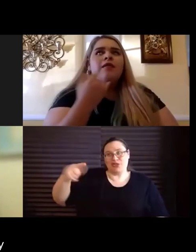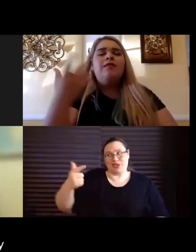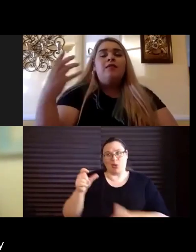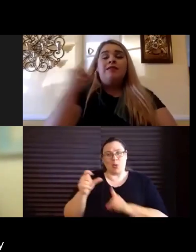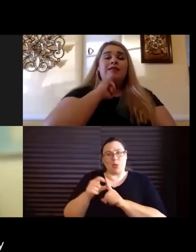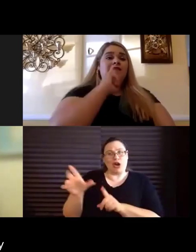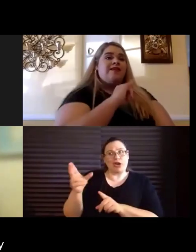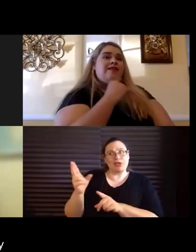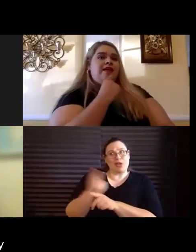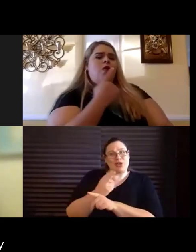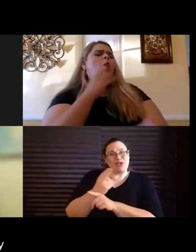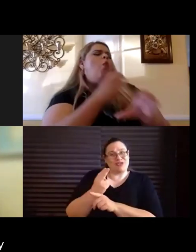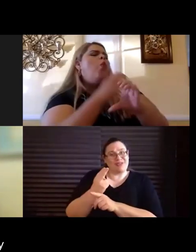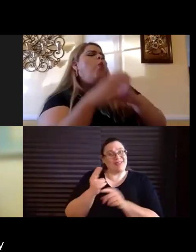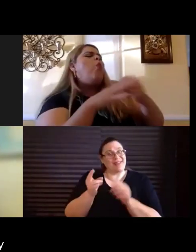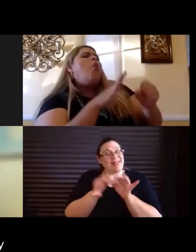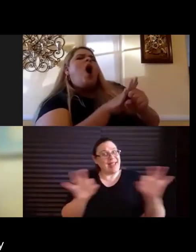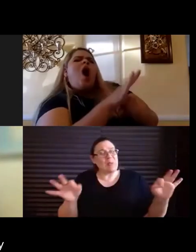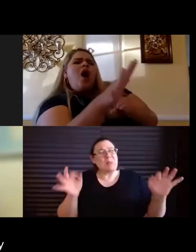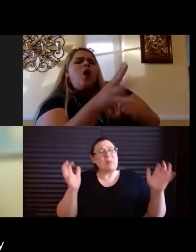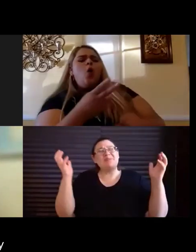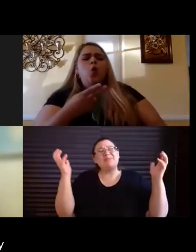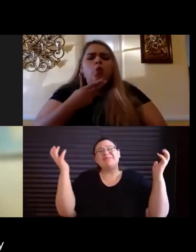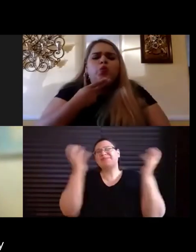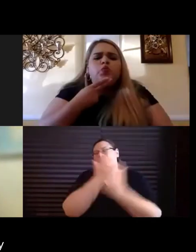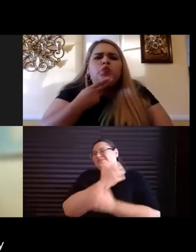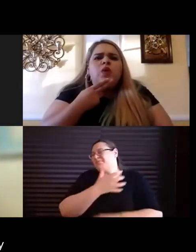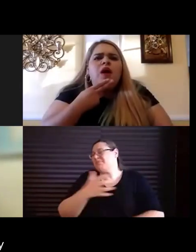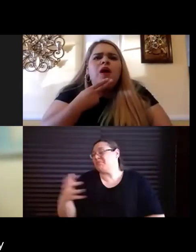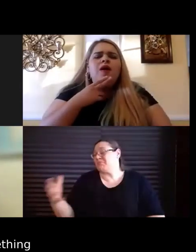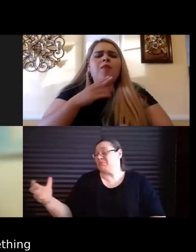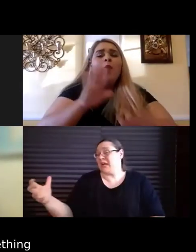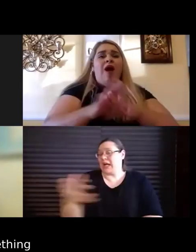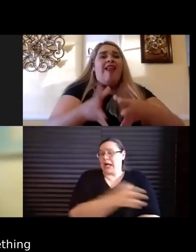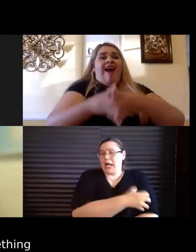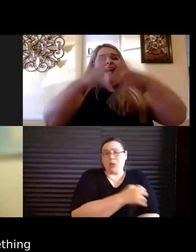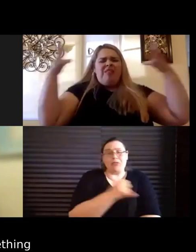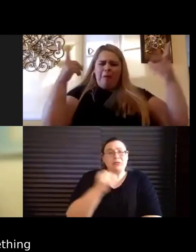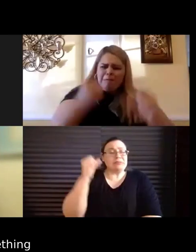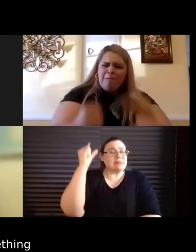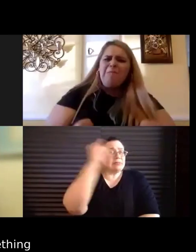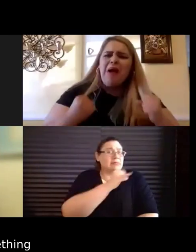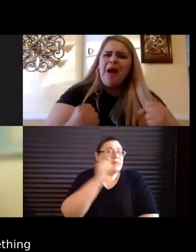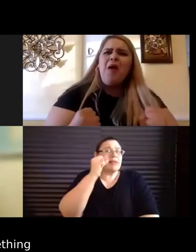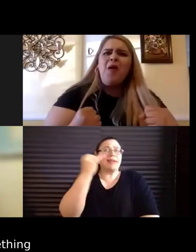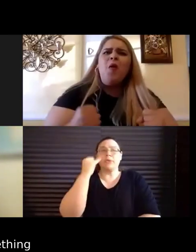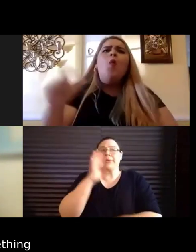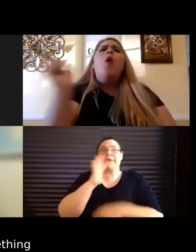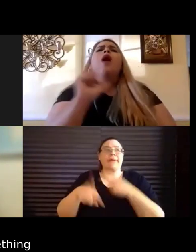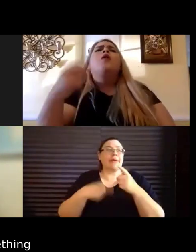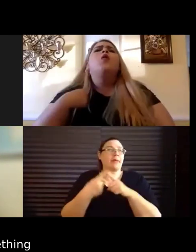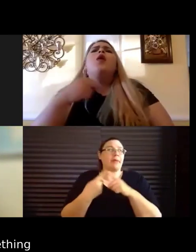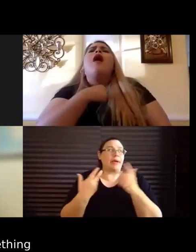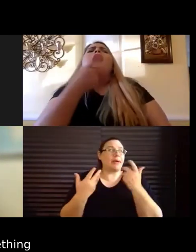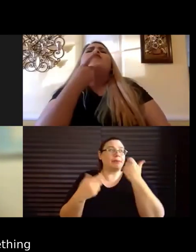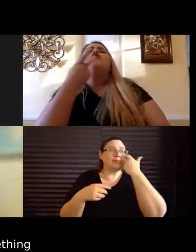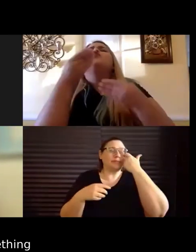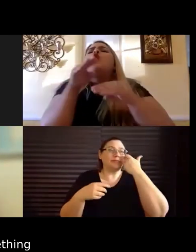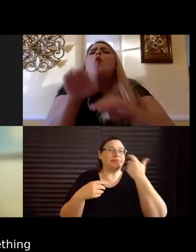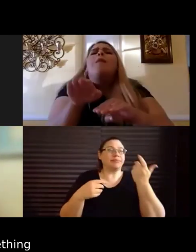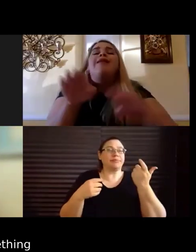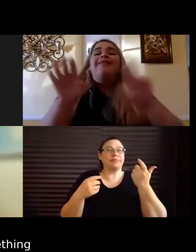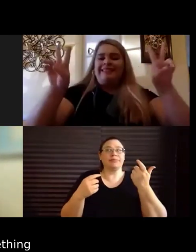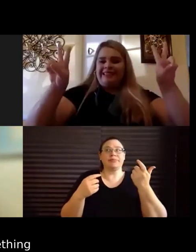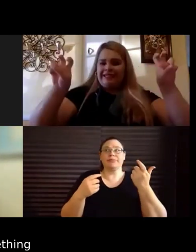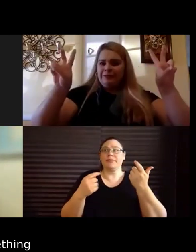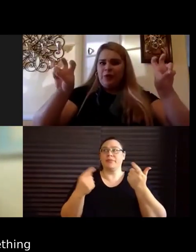and language is incredibly powerful. When we're talking about something to really get the